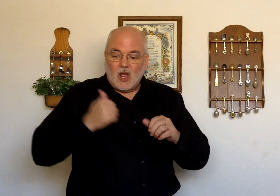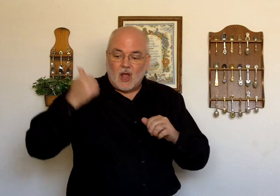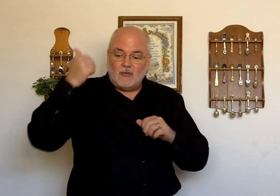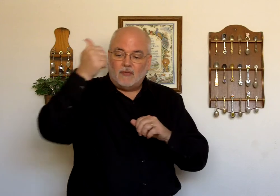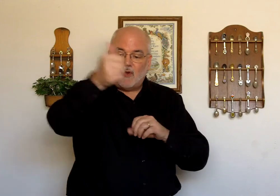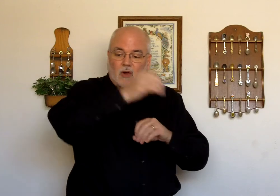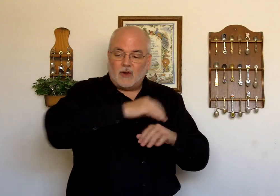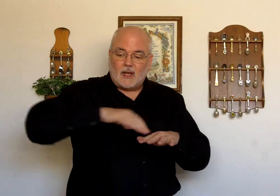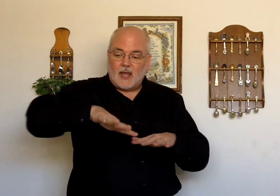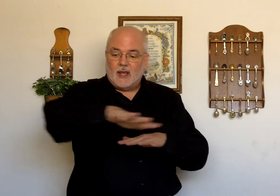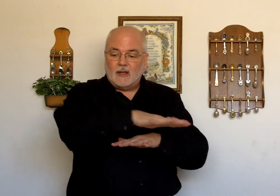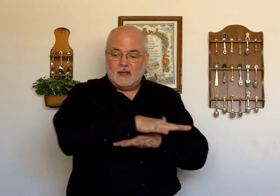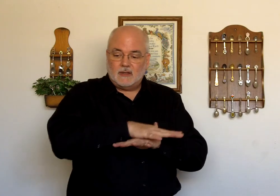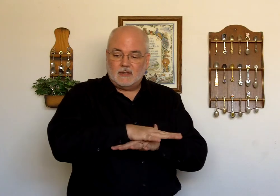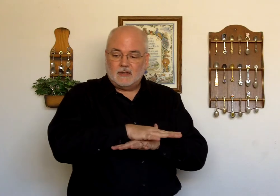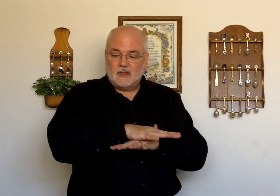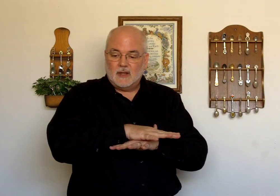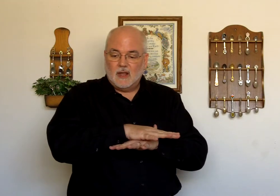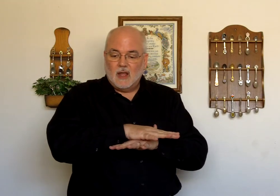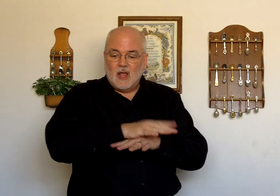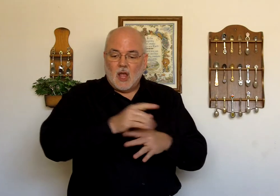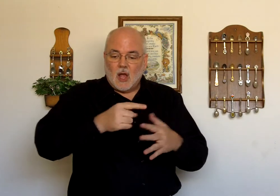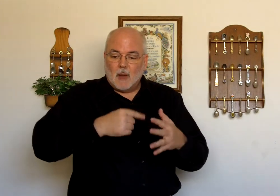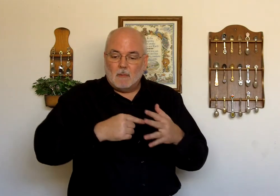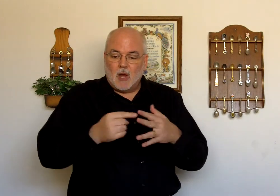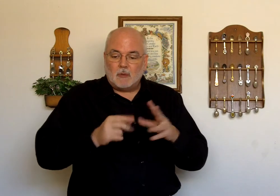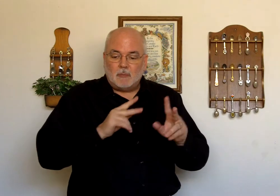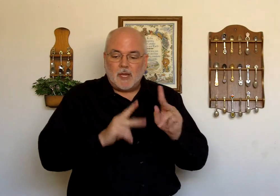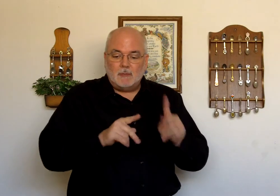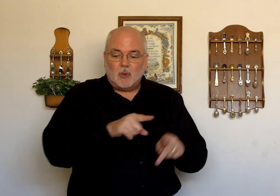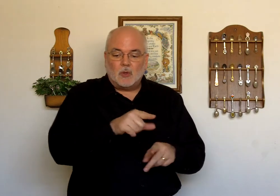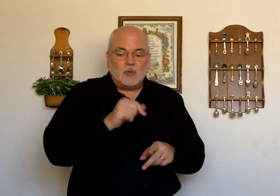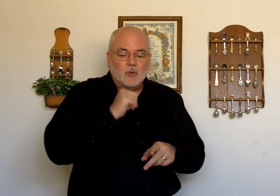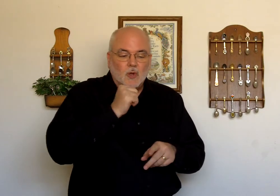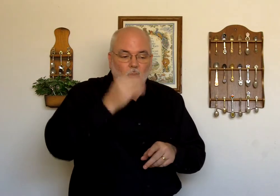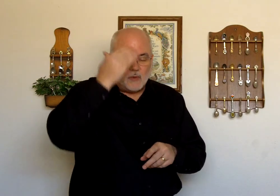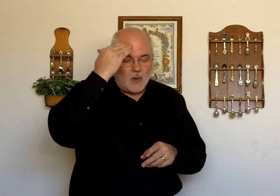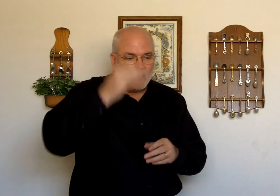A foreign land. Among people. You don't know.